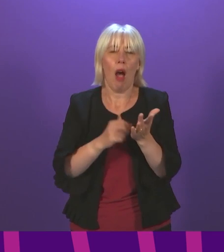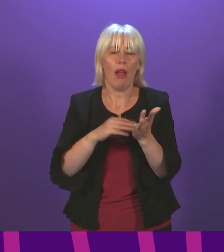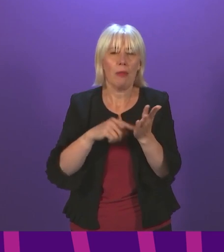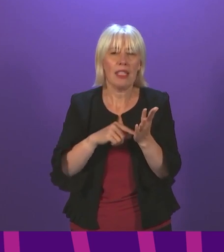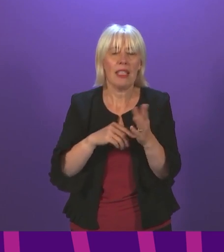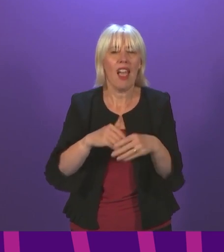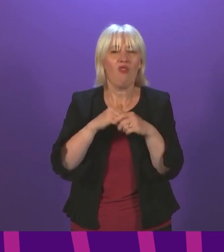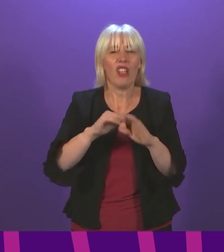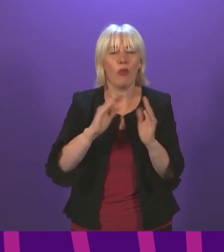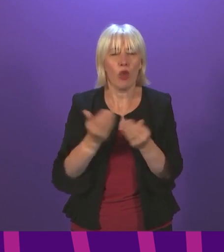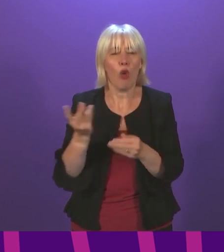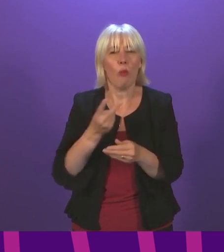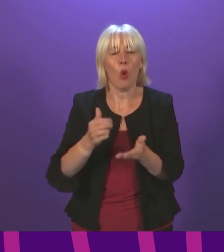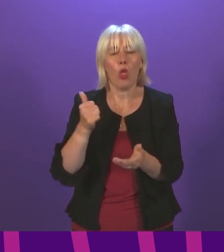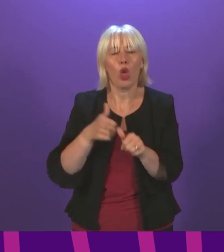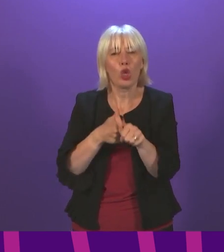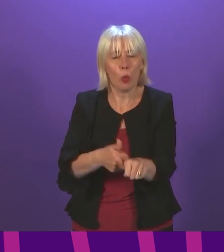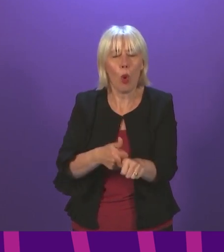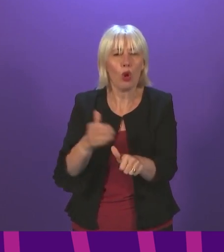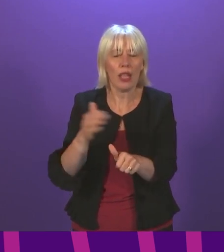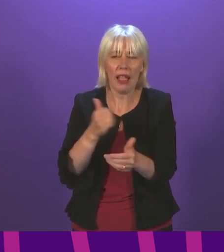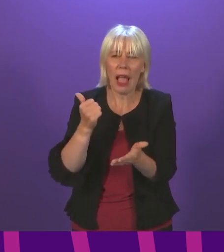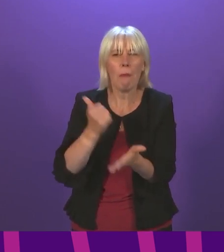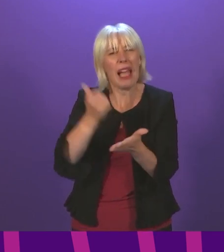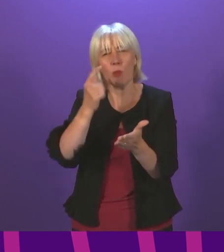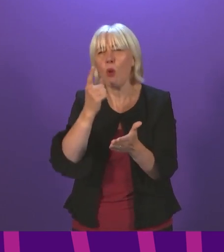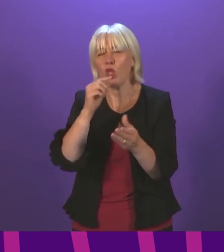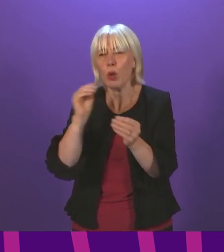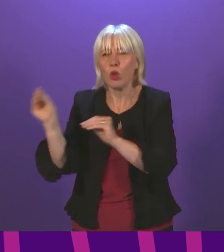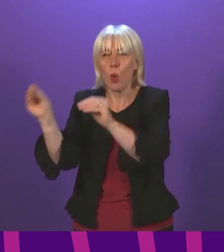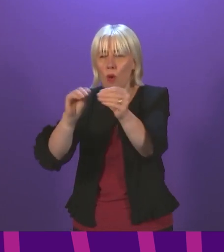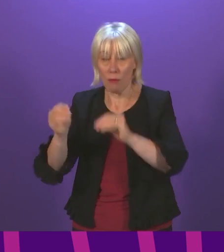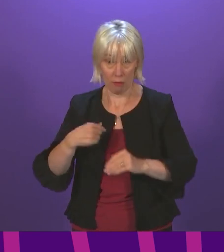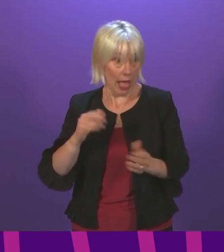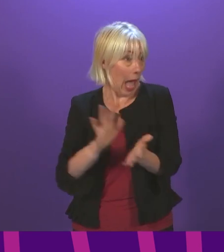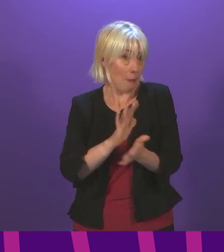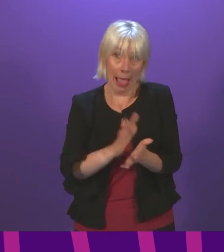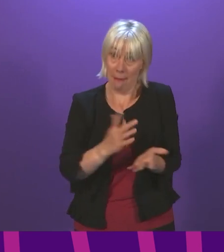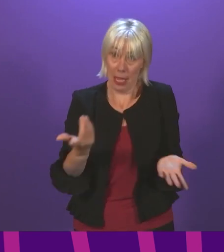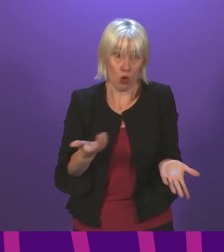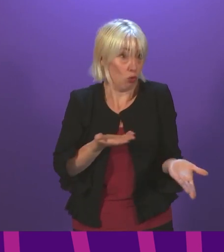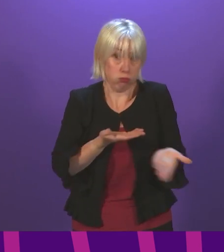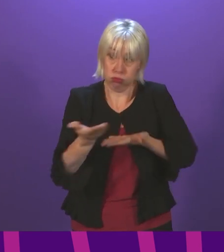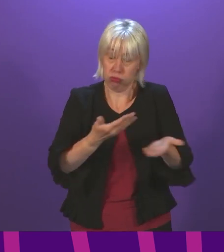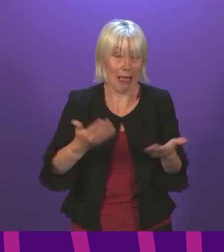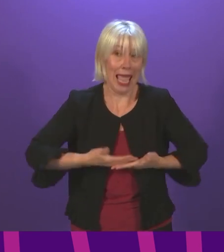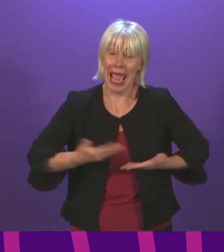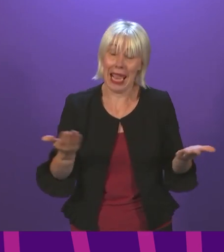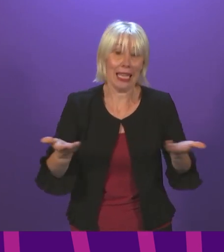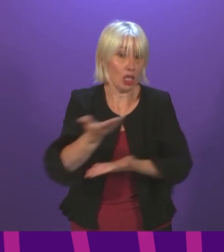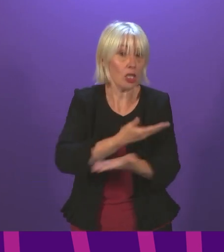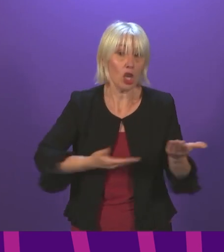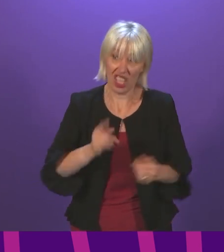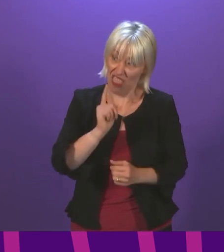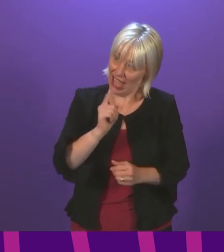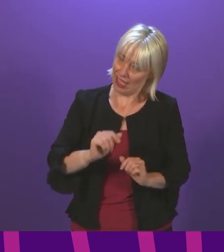Minister. Yes. am very happy to consider all constructive discussions. I am happy to ask the Minister to engage directly with the member. These are exactly